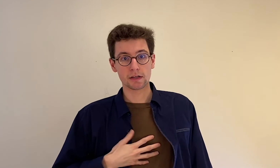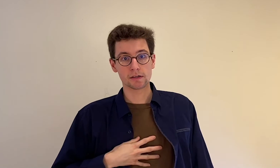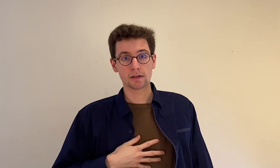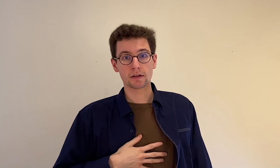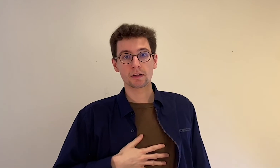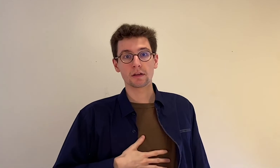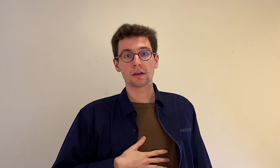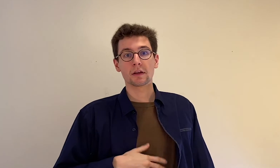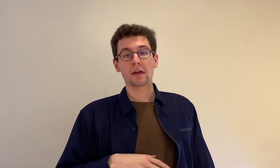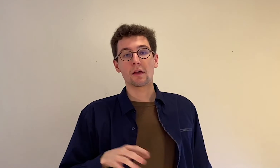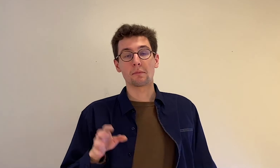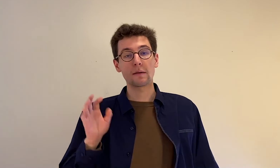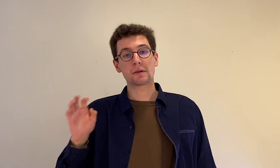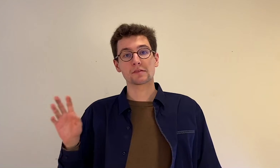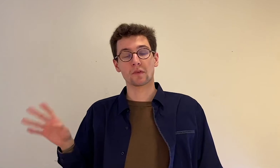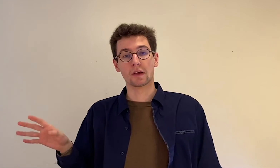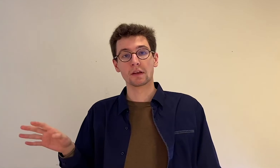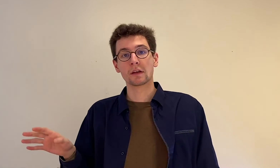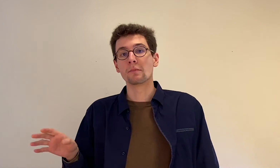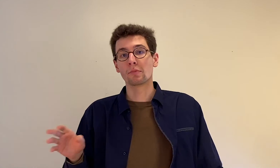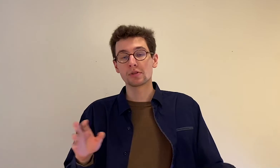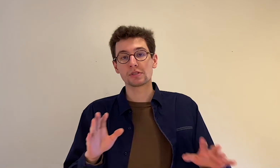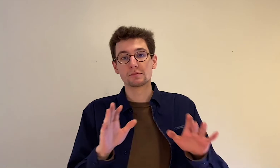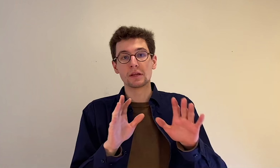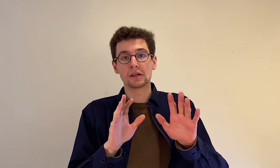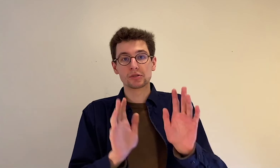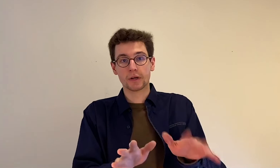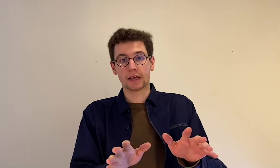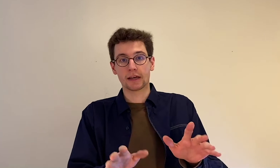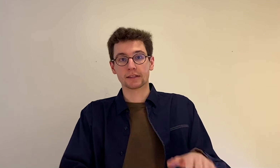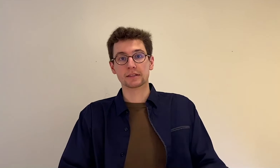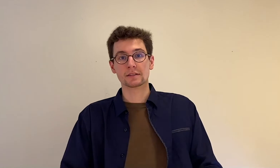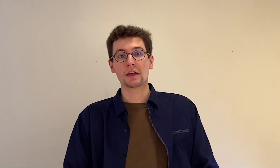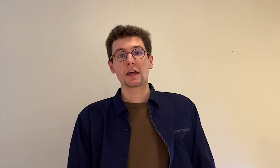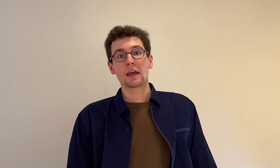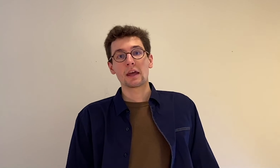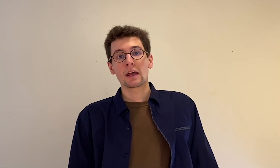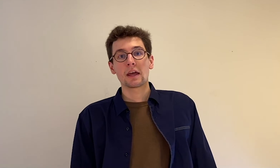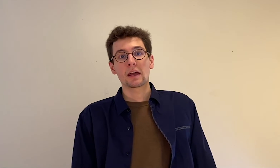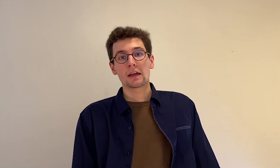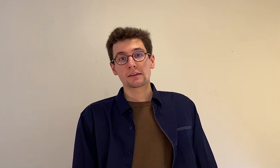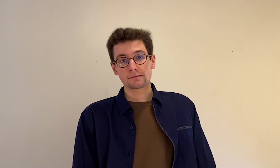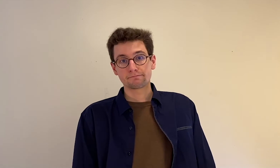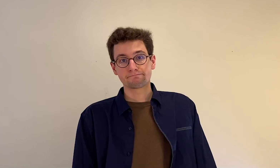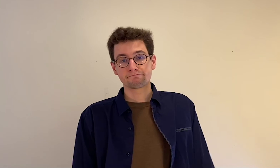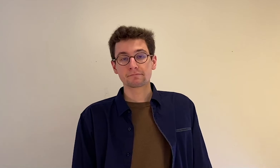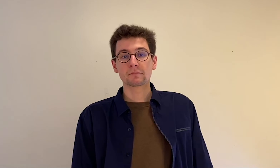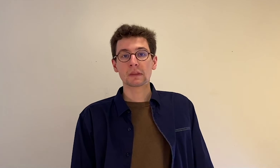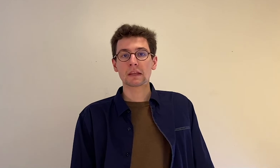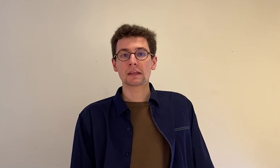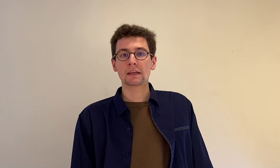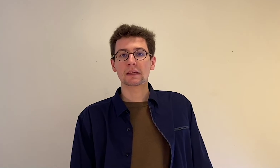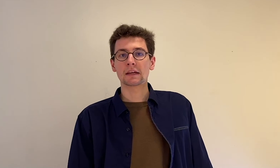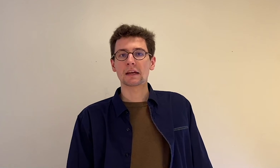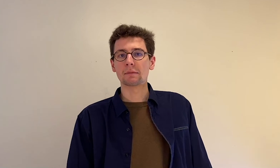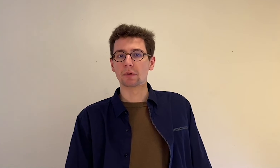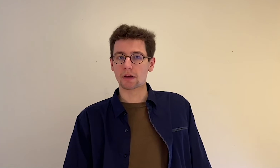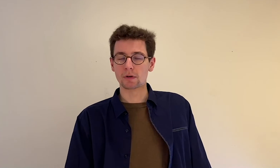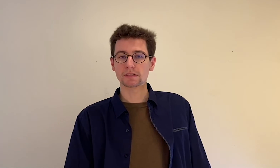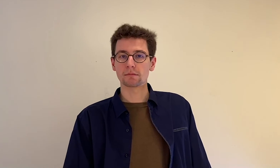my best friend pushes me into a cactus but I wasn't